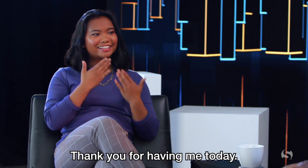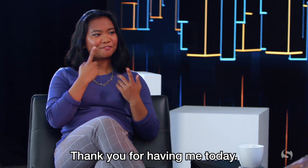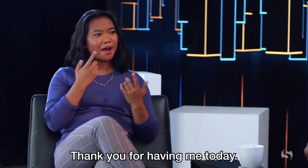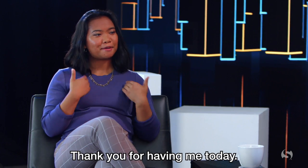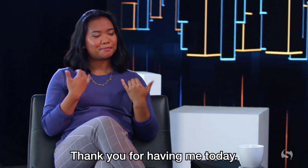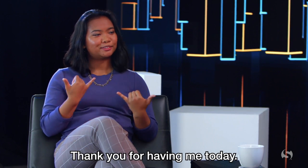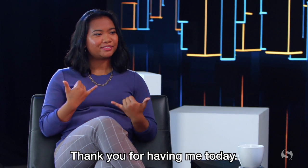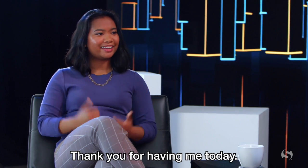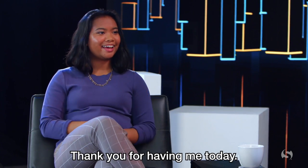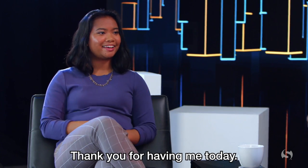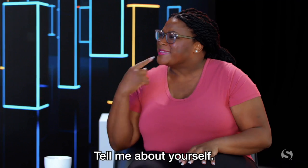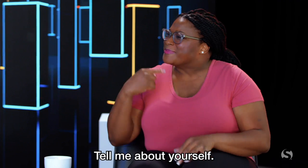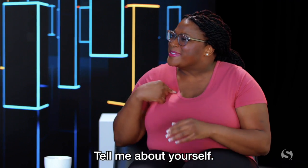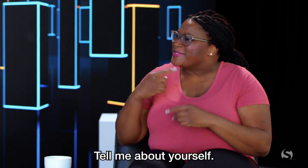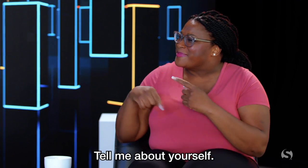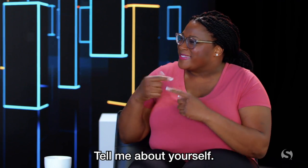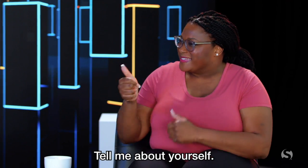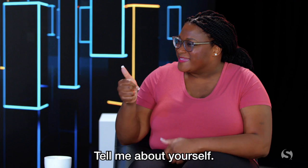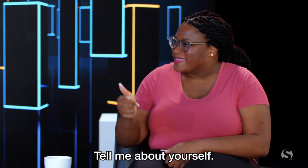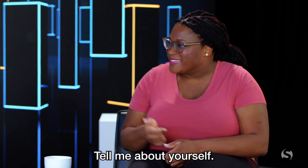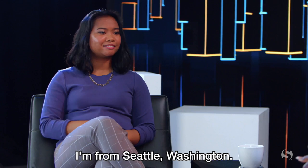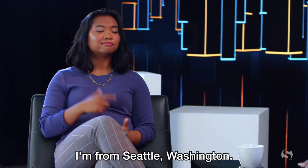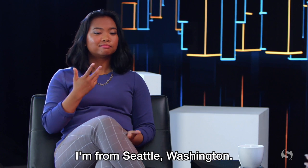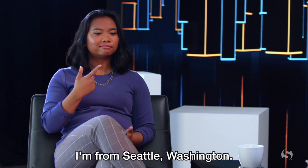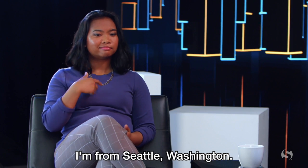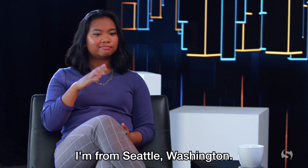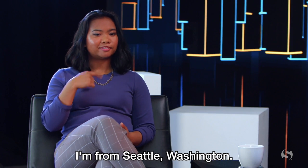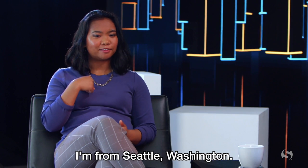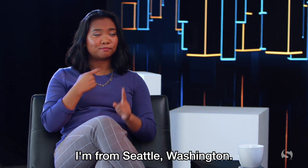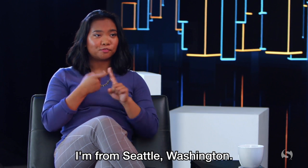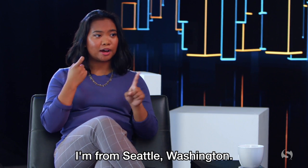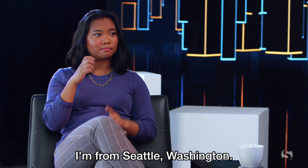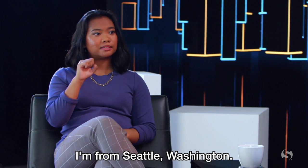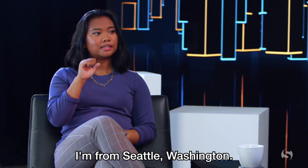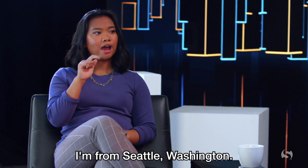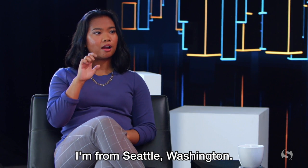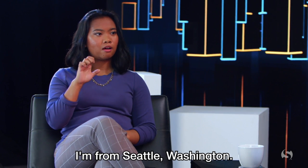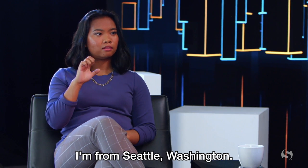Thank you for having me today. Tell me about yourself. I'm from Seattle, Washington.